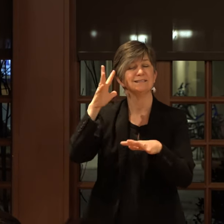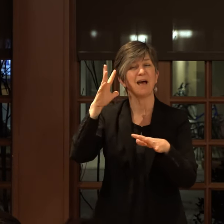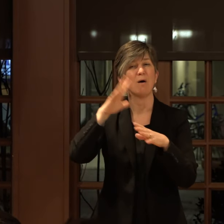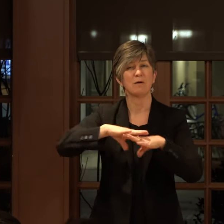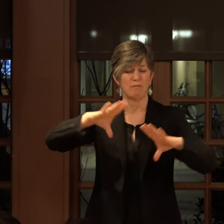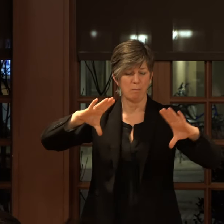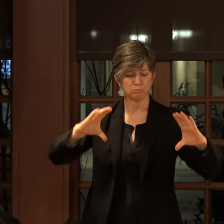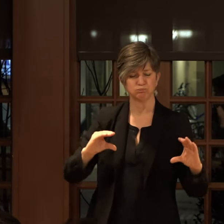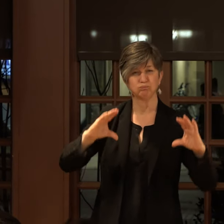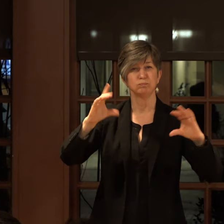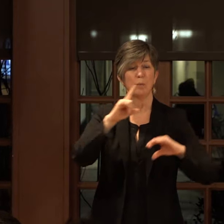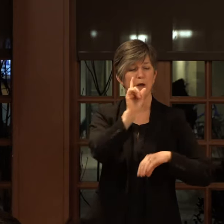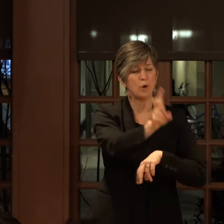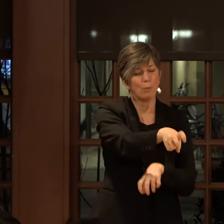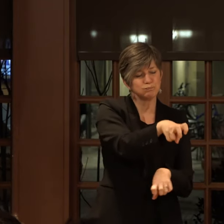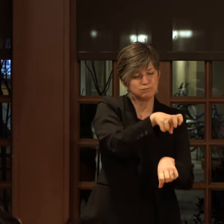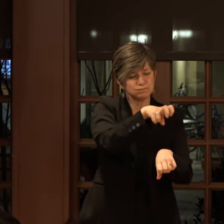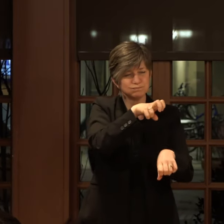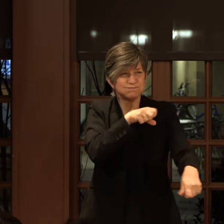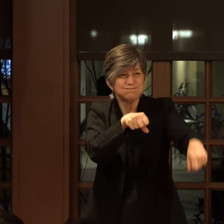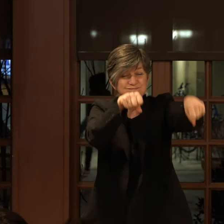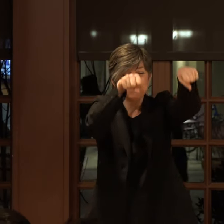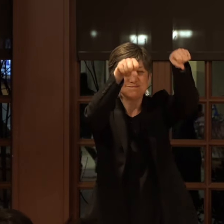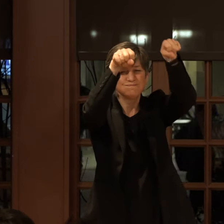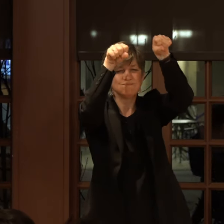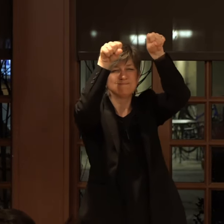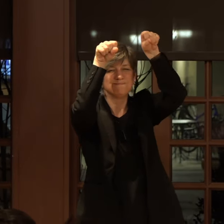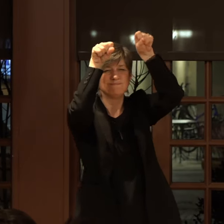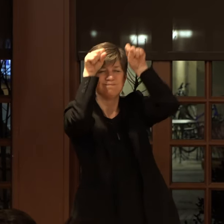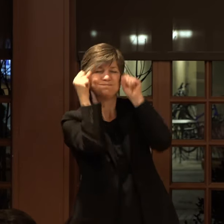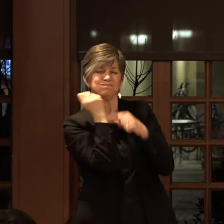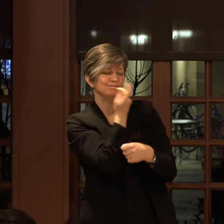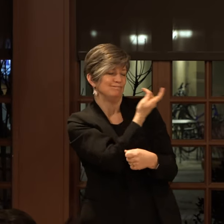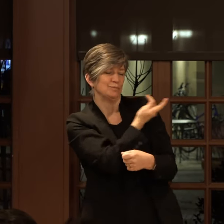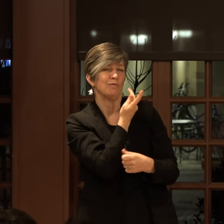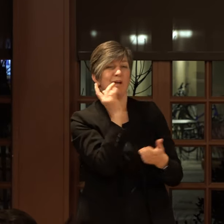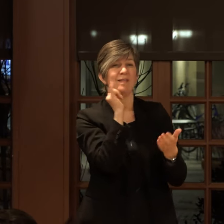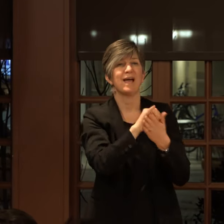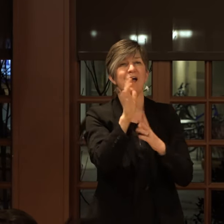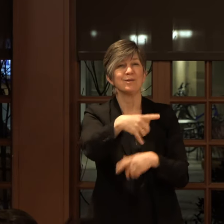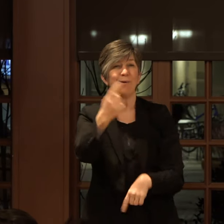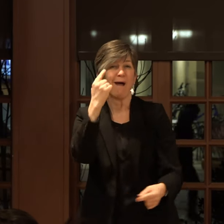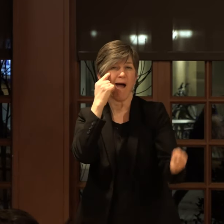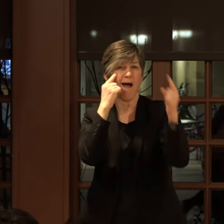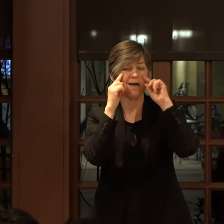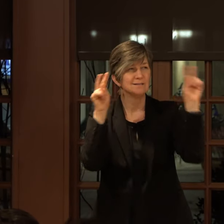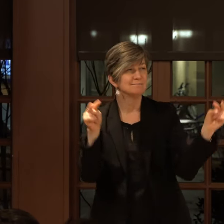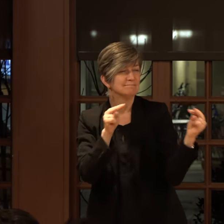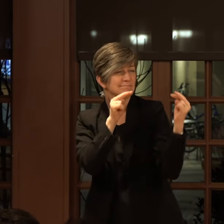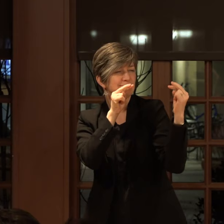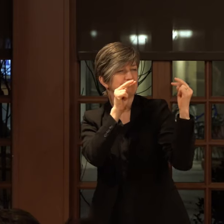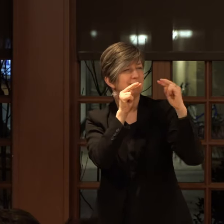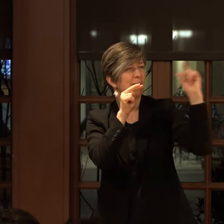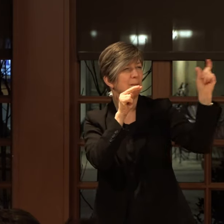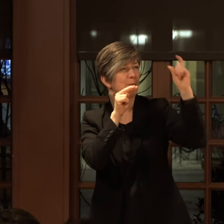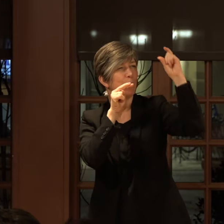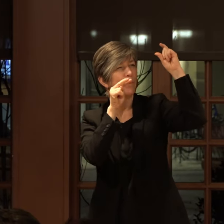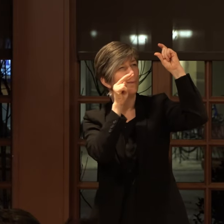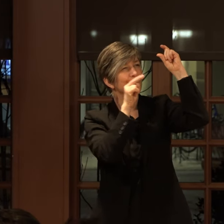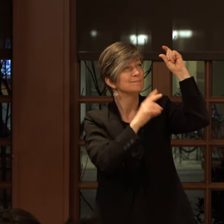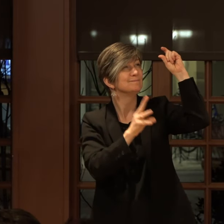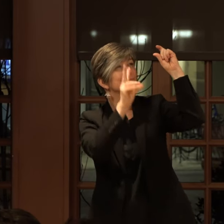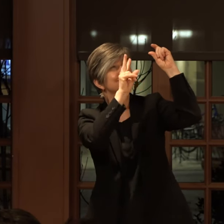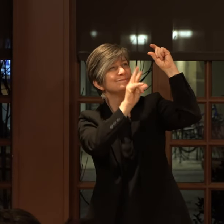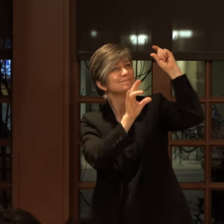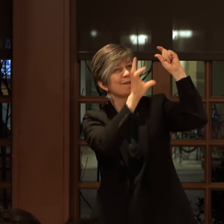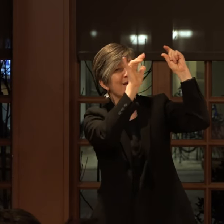into me and pull the night up over our heads. Your eyes are two moons I float beneath. And my lungs fill with a wet hum.